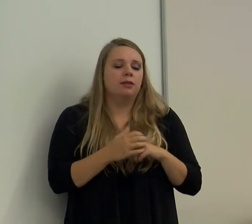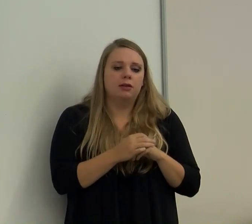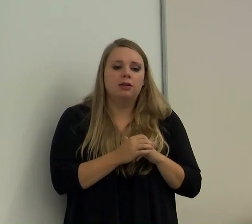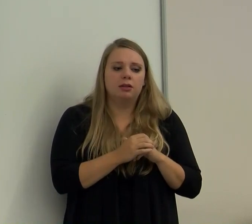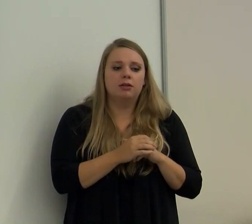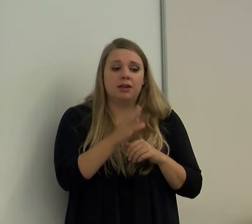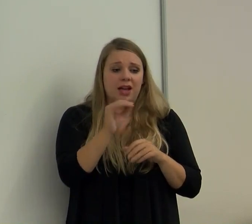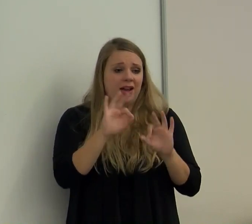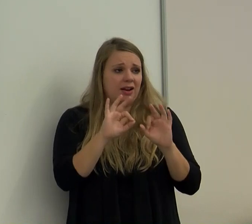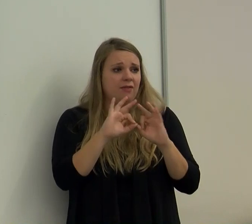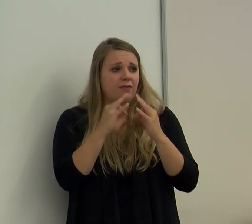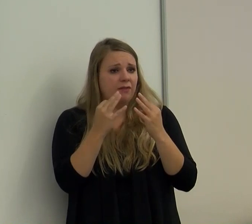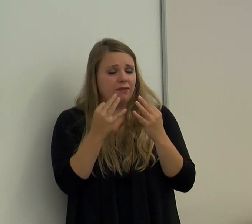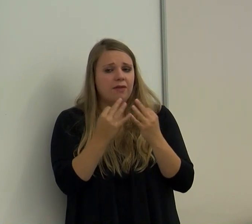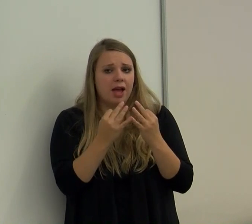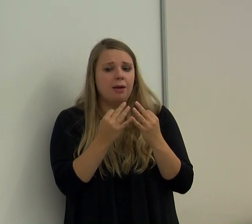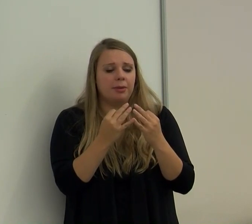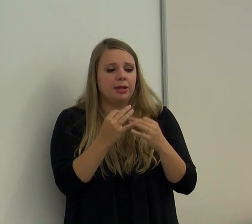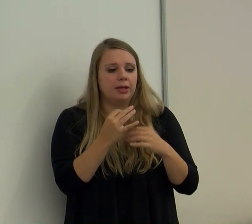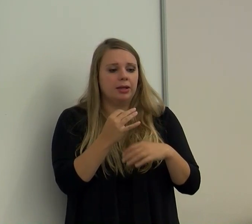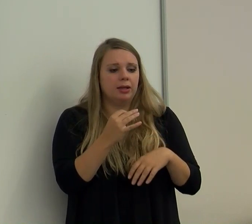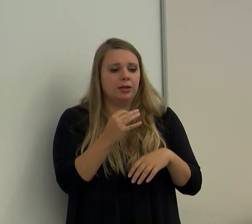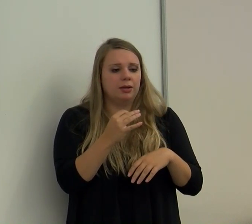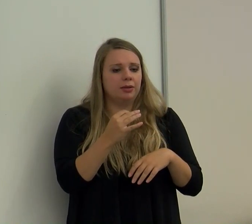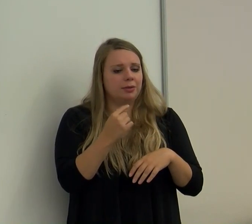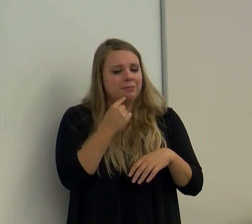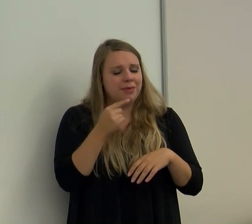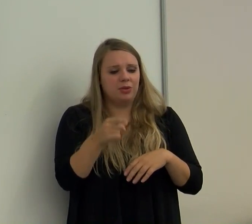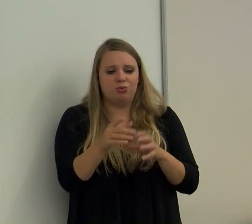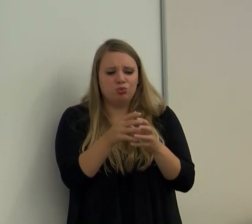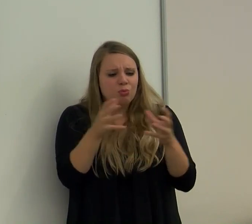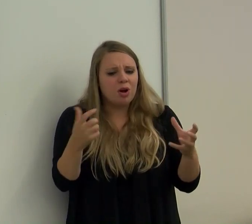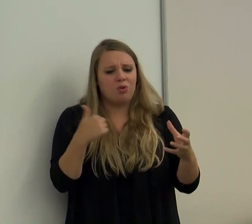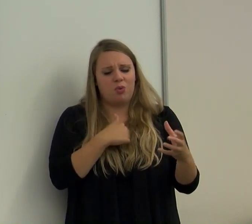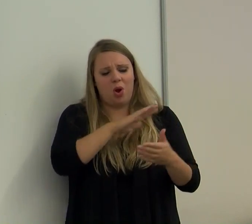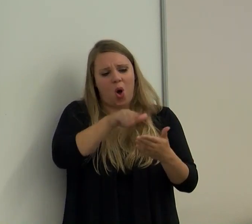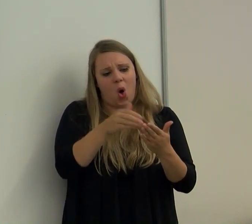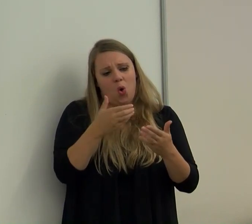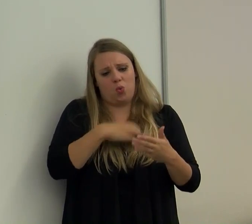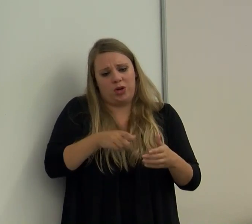And the family dearly visits her. And we all wish she was here.